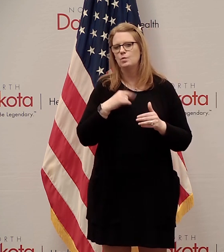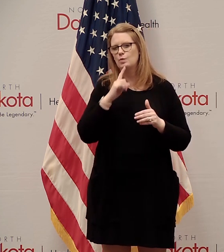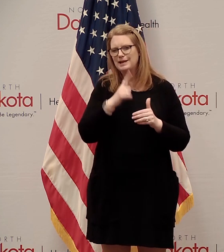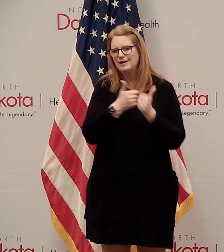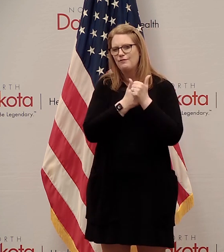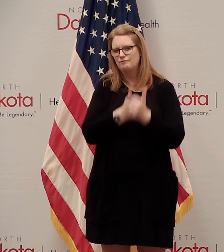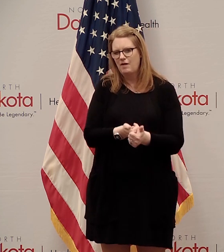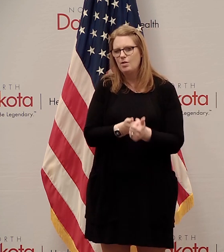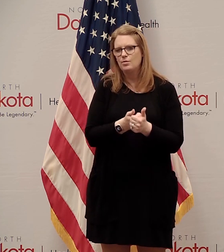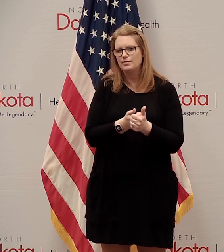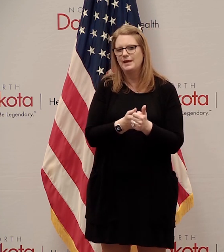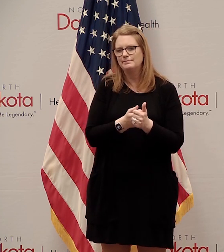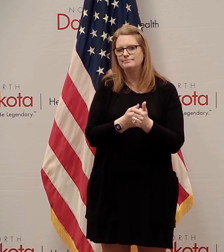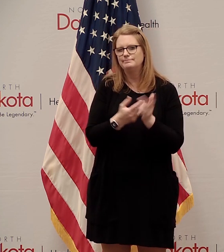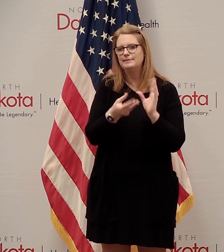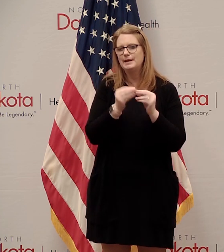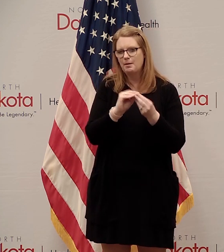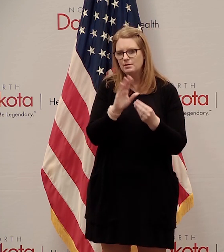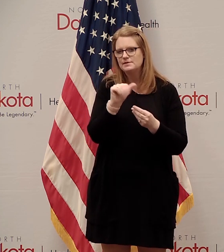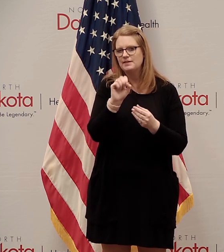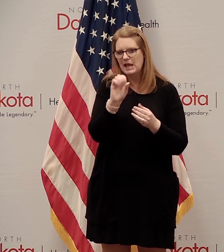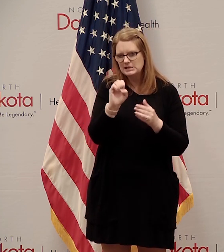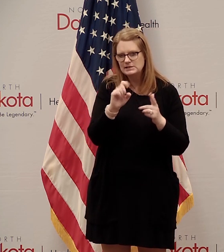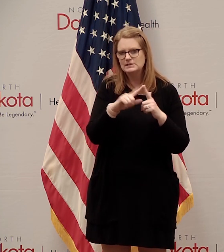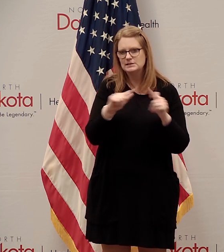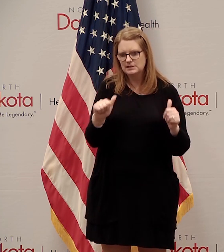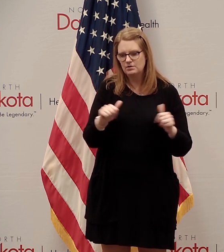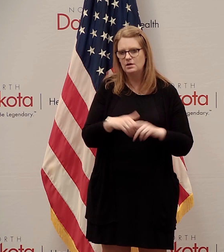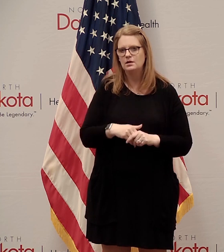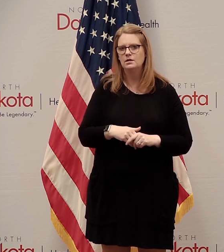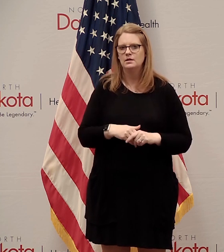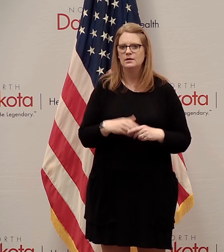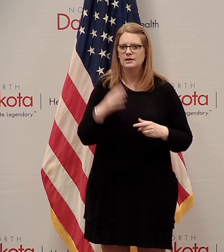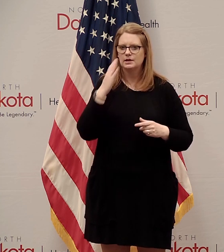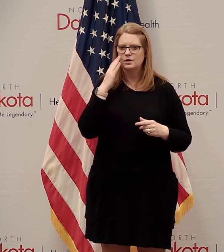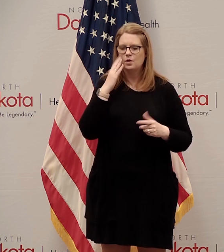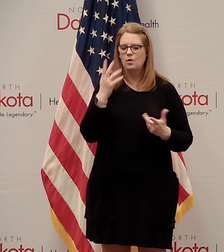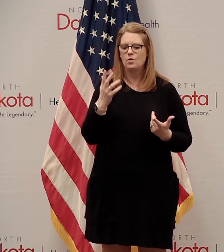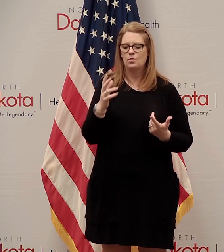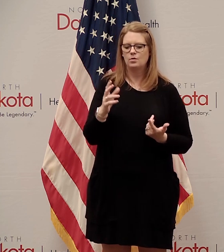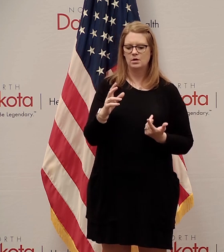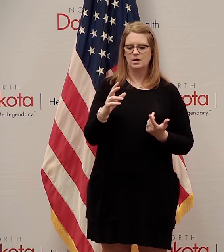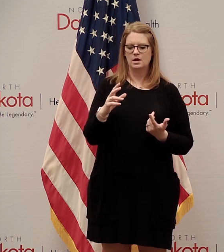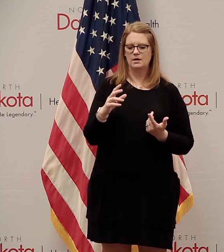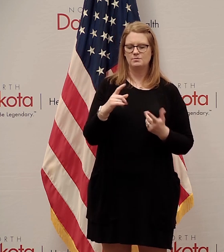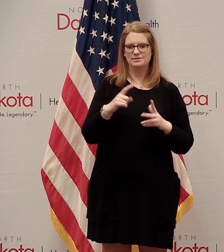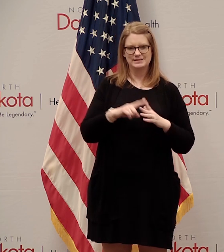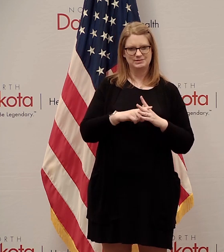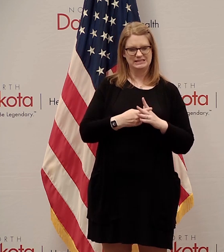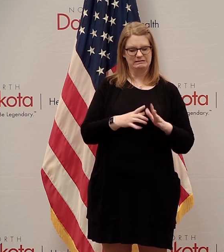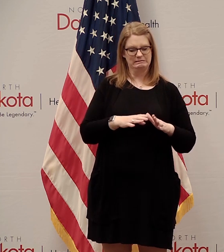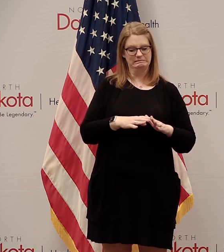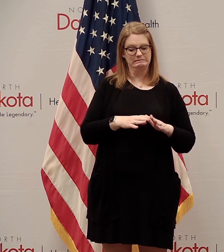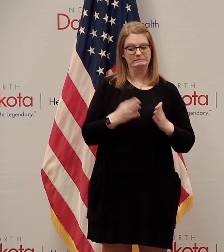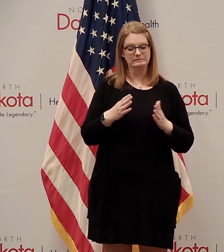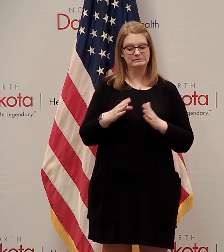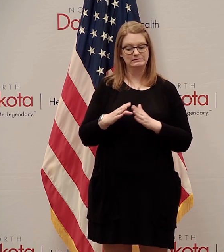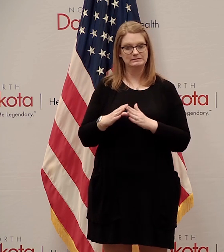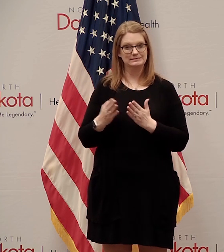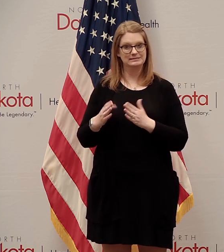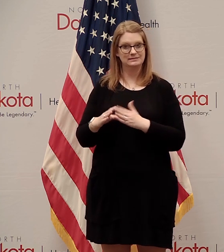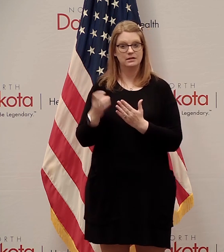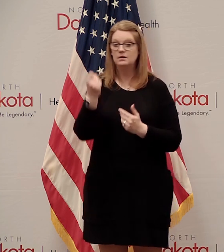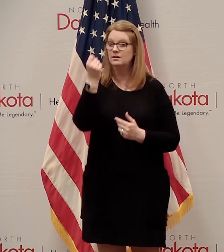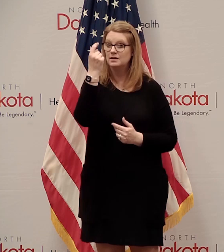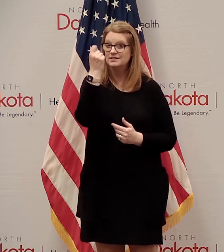numbers. It's going to take us a while. When we have this, we talked about turning the dial, the dimmer switch up again. As we start to increase more